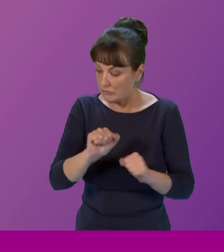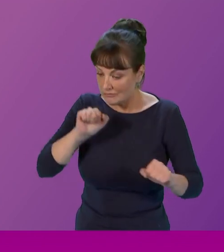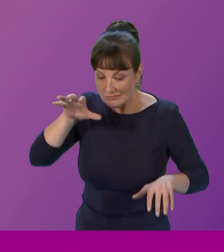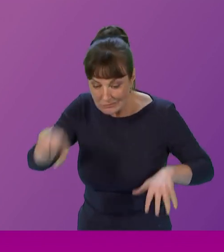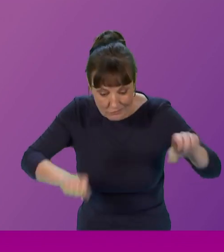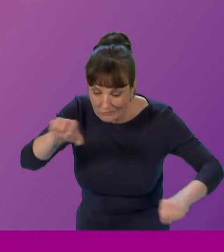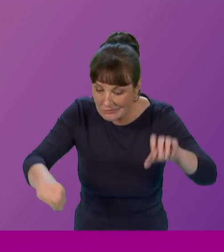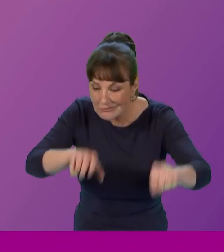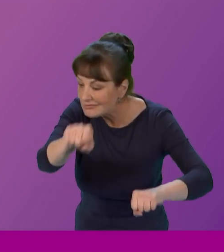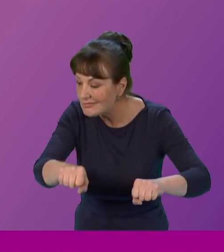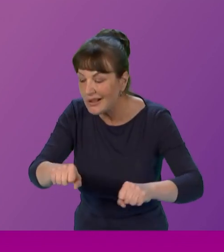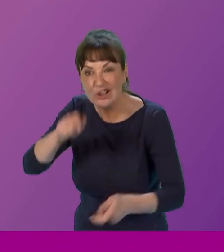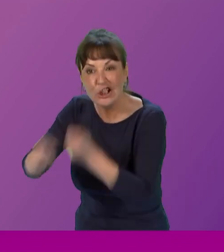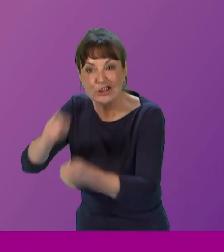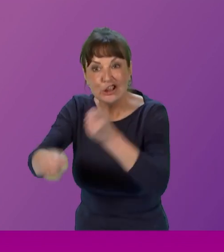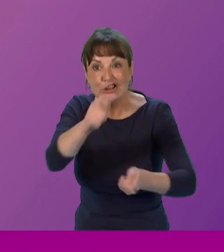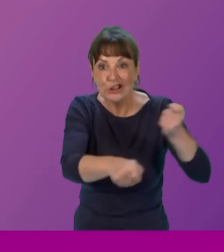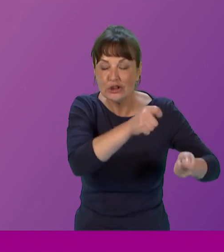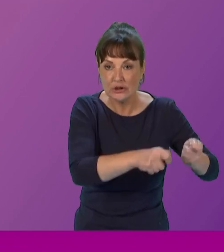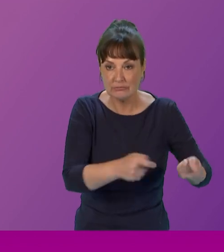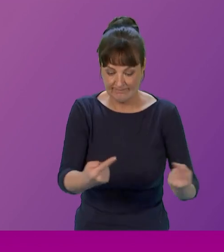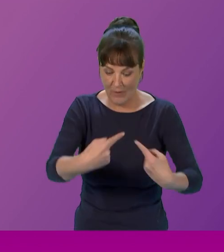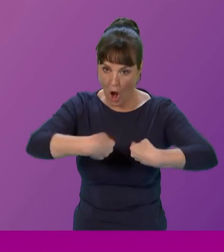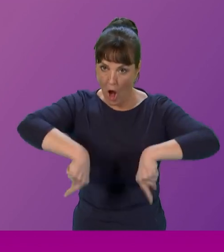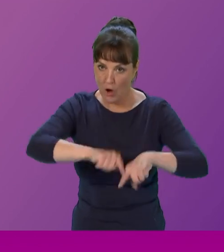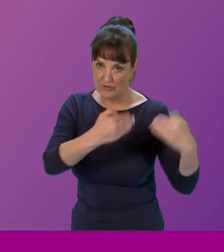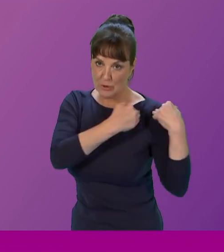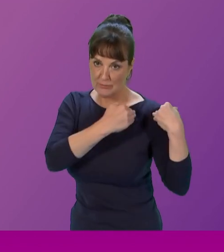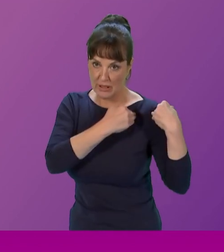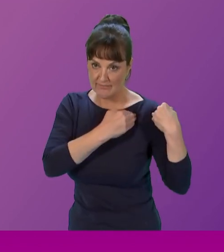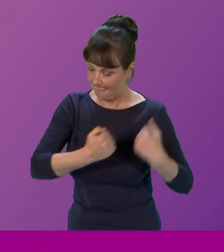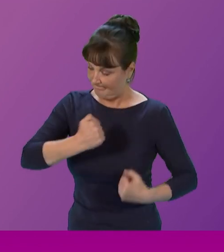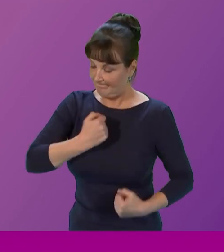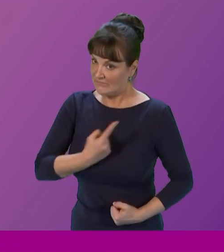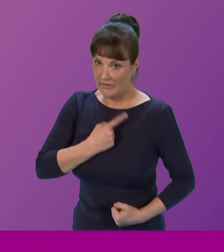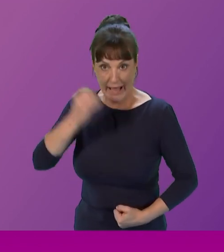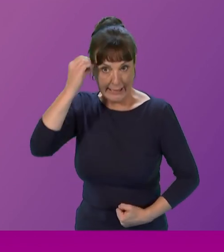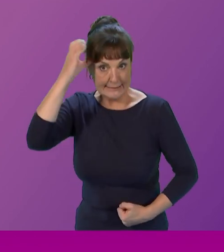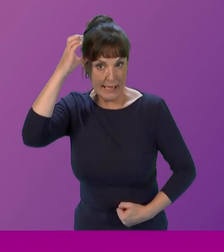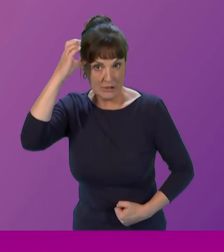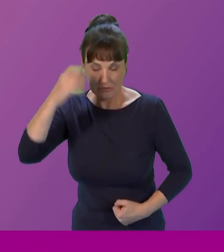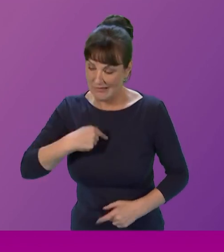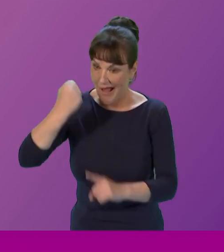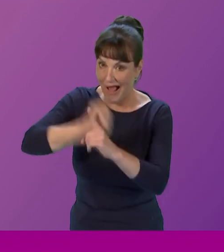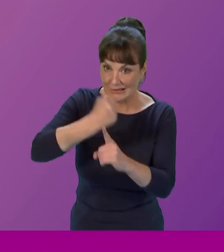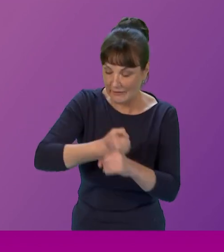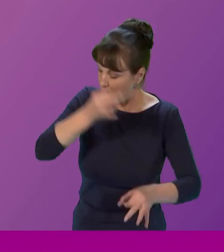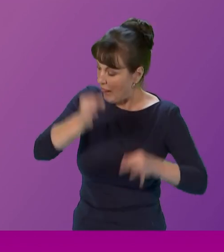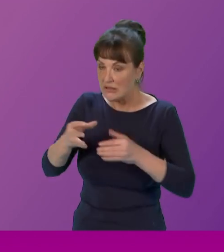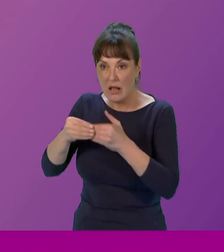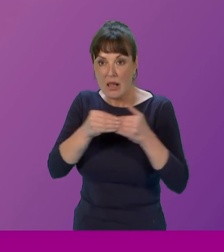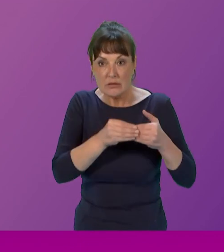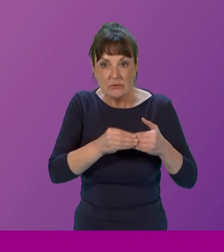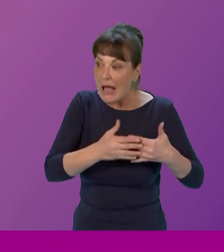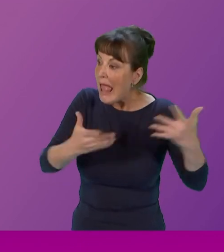feminist praxis must be on all of us on academics as well as activists and practitioners on political leaders and